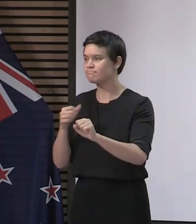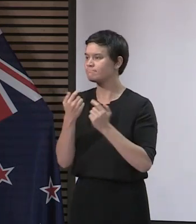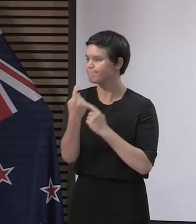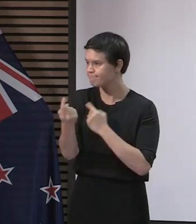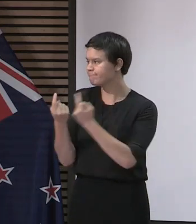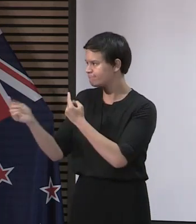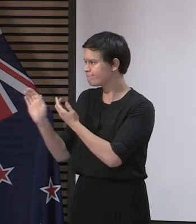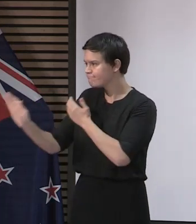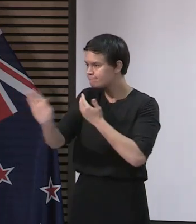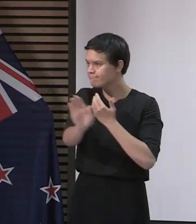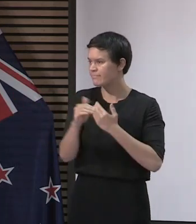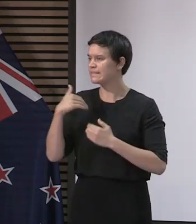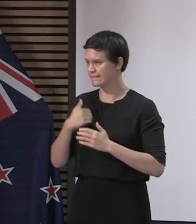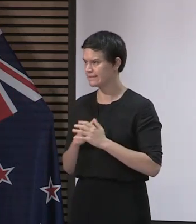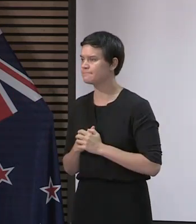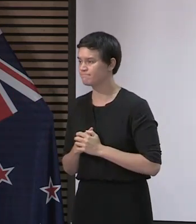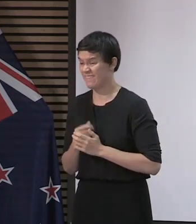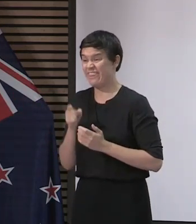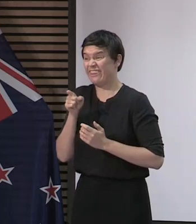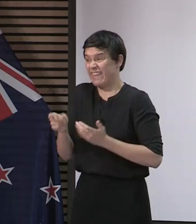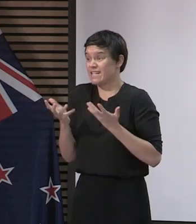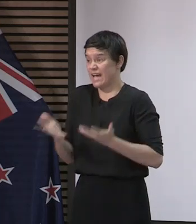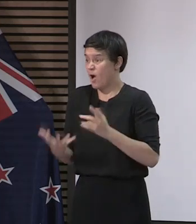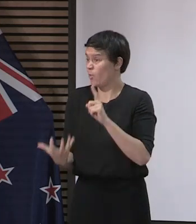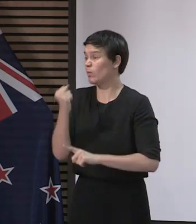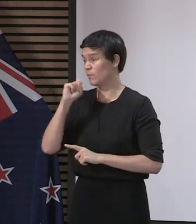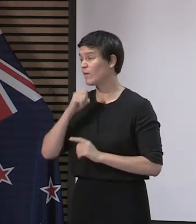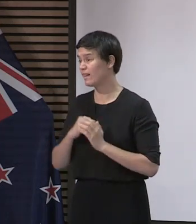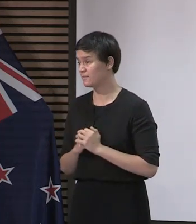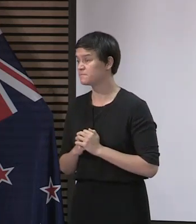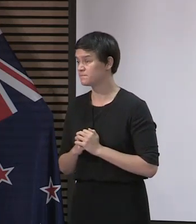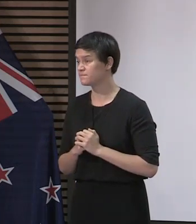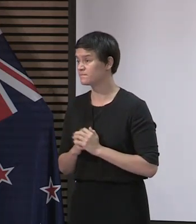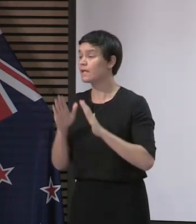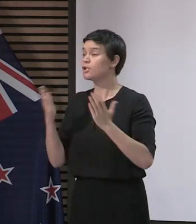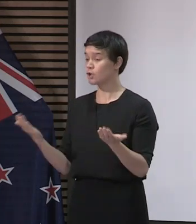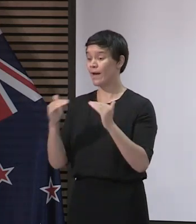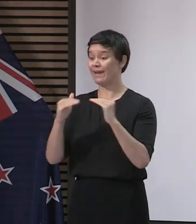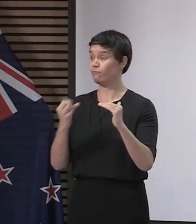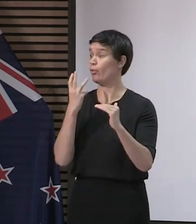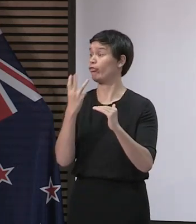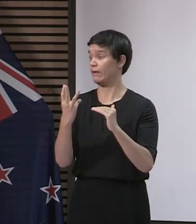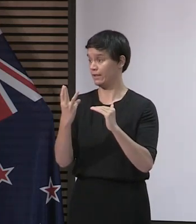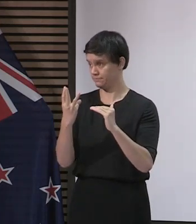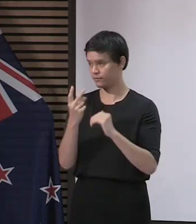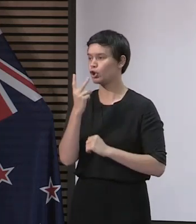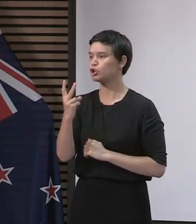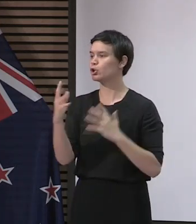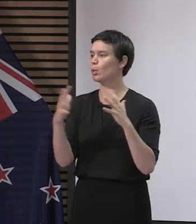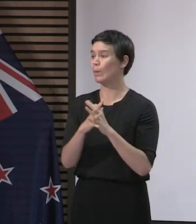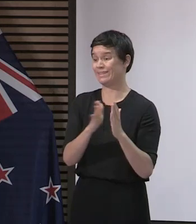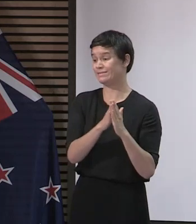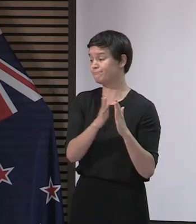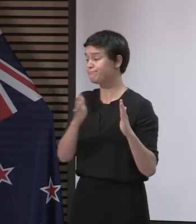finish this job. As you know, we will be at level three for two weeks before Cabinet makes a further decision on next